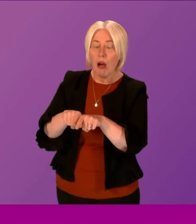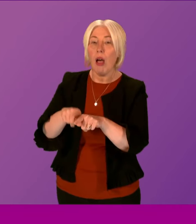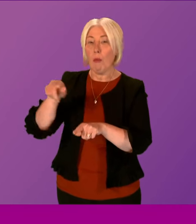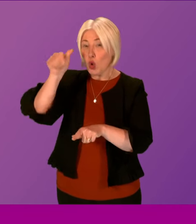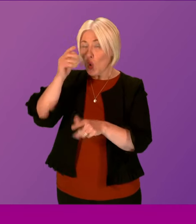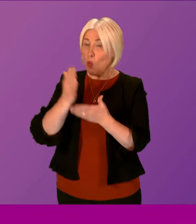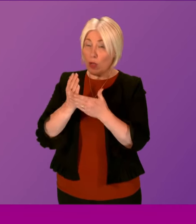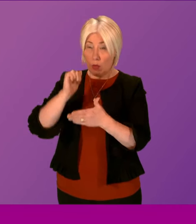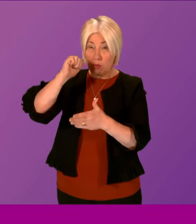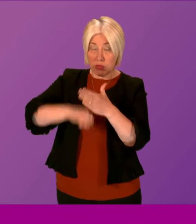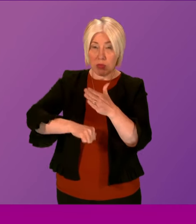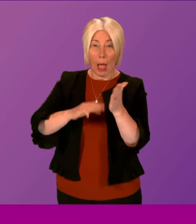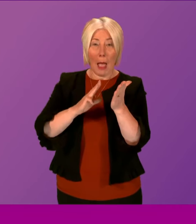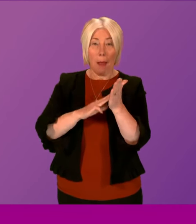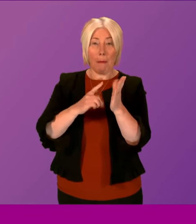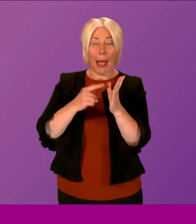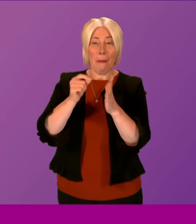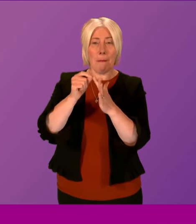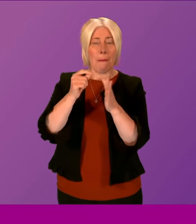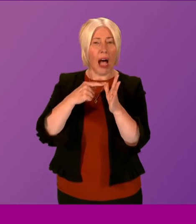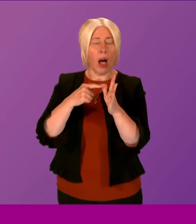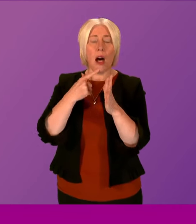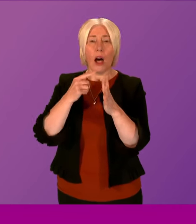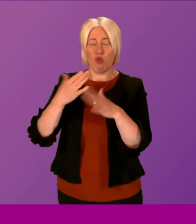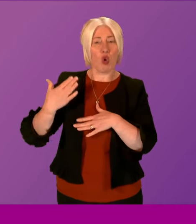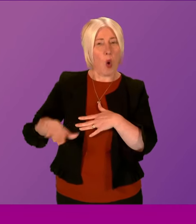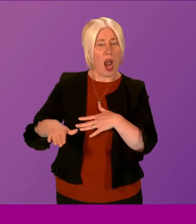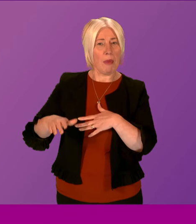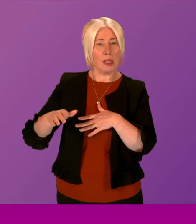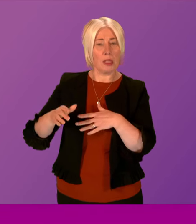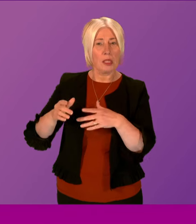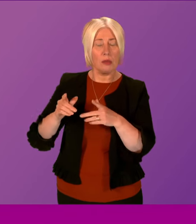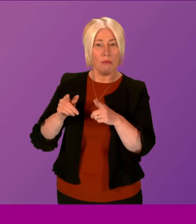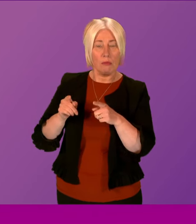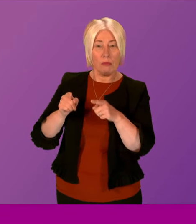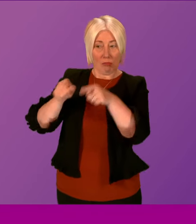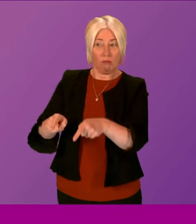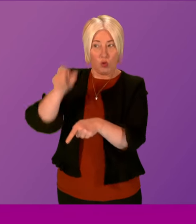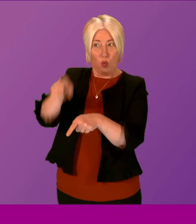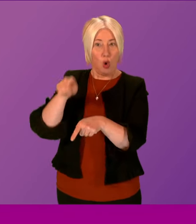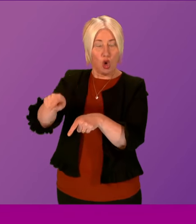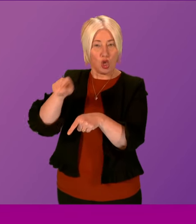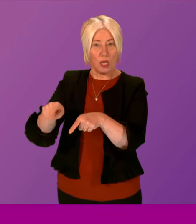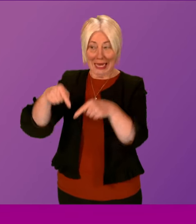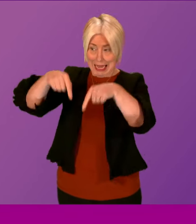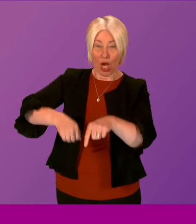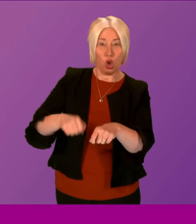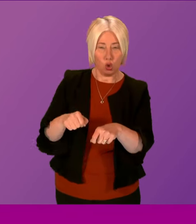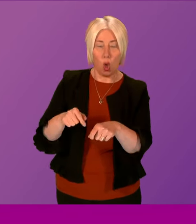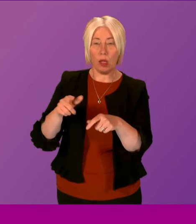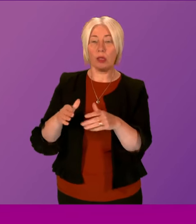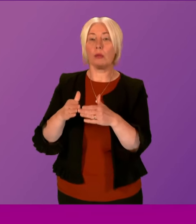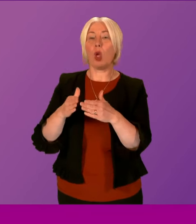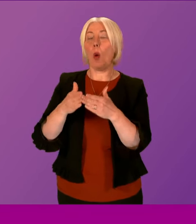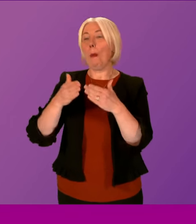stringent MAPA requirements placed on offenders as well in Scotland. The vast majority